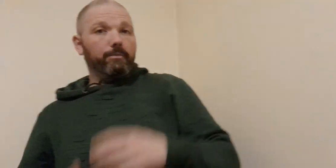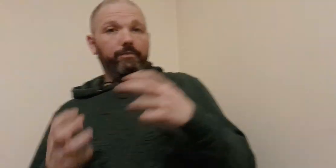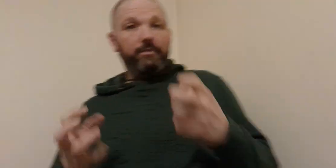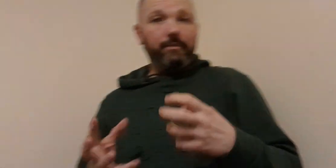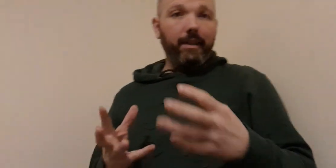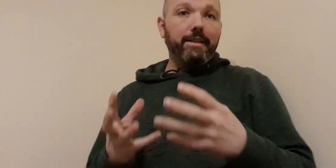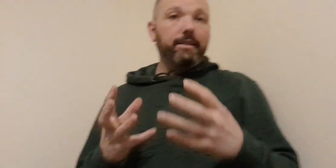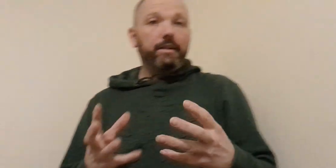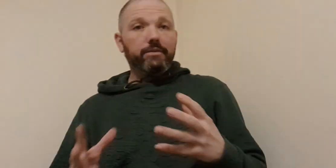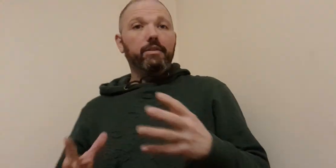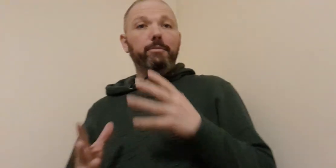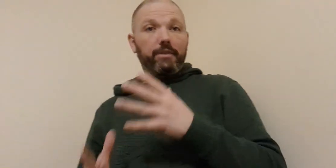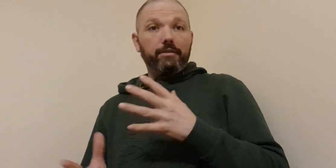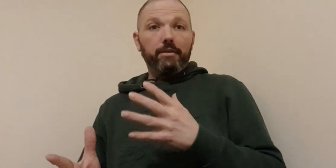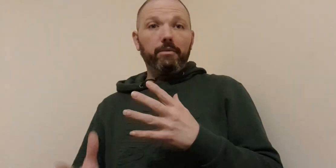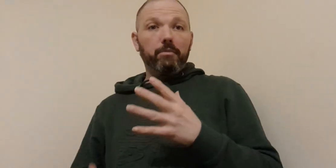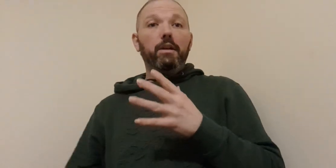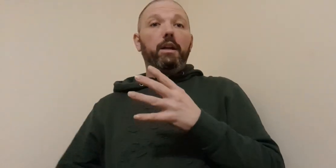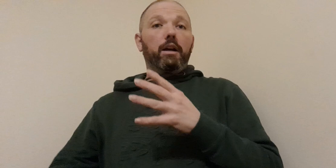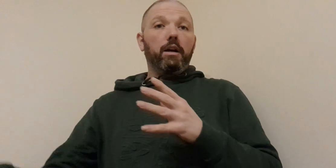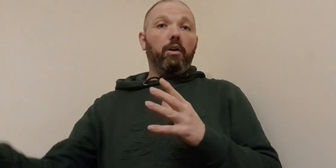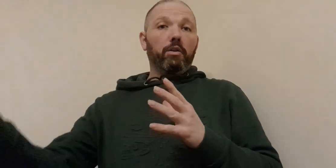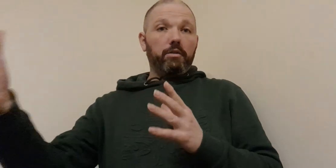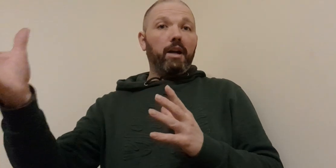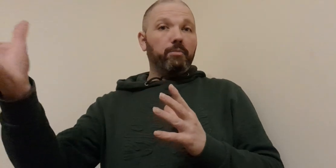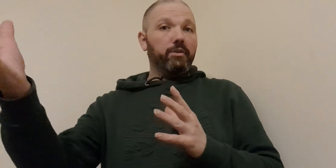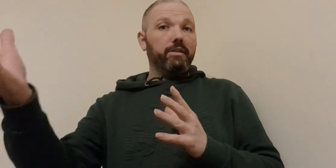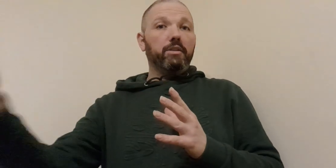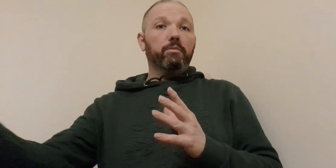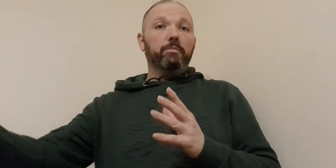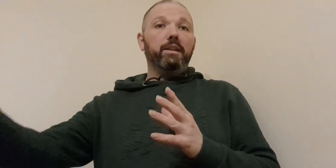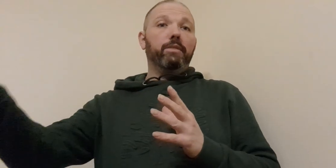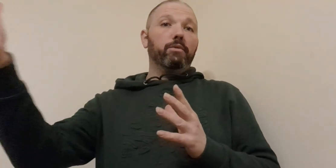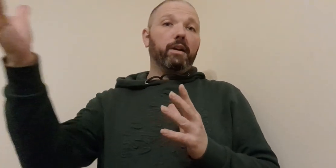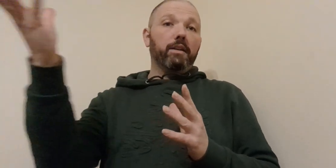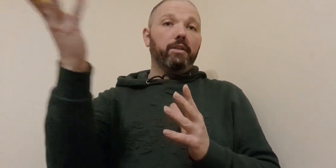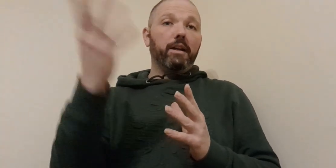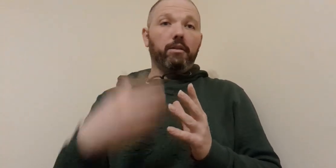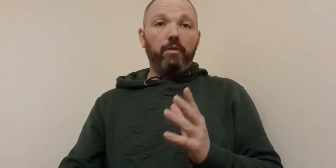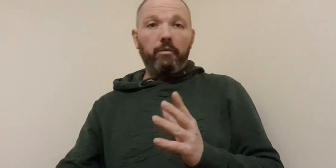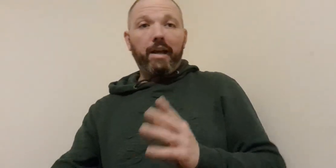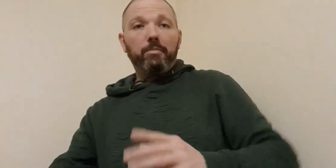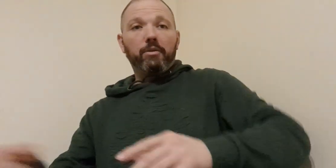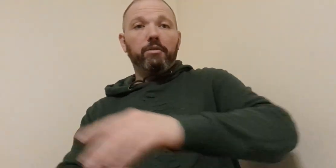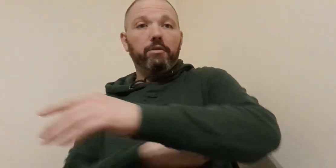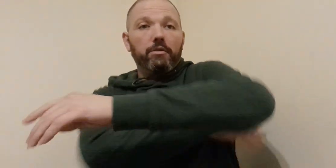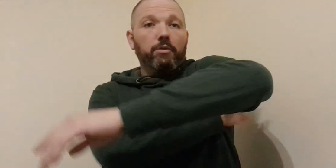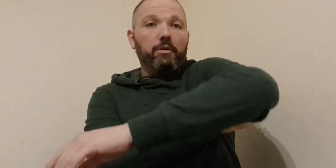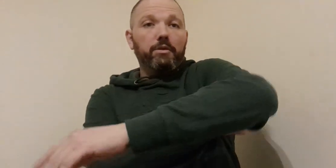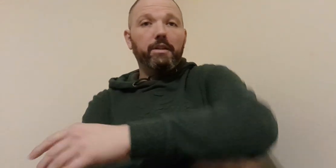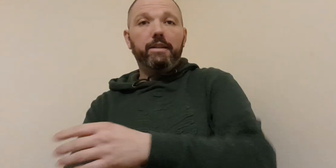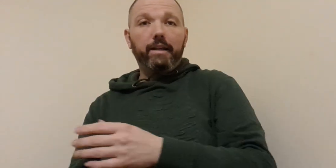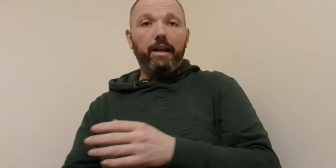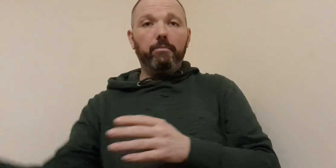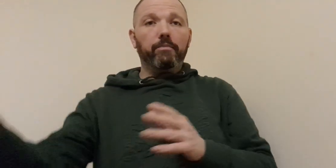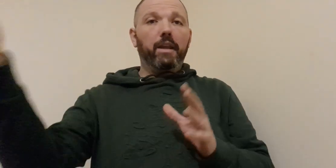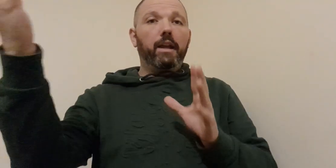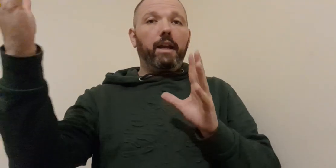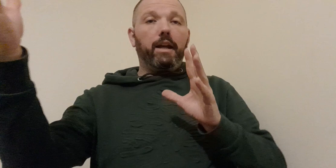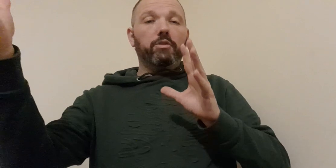that's kind of some of the some of them other options like it would be if you've kind of gotten a wrap or an underhook underneath the arm and